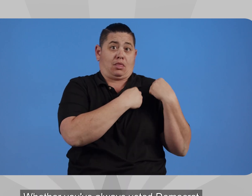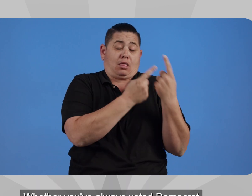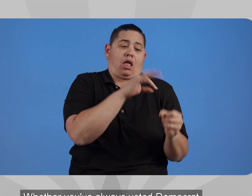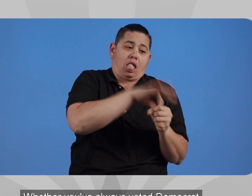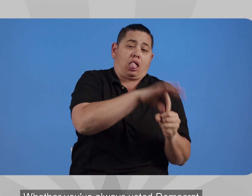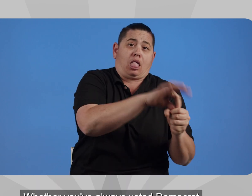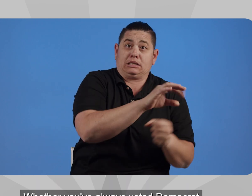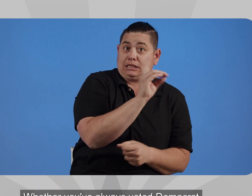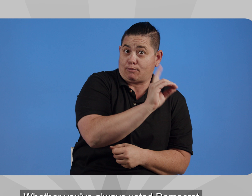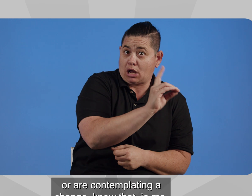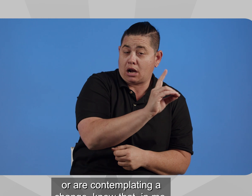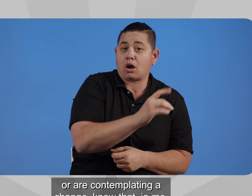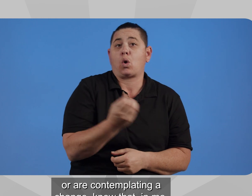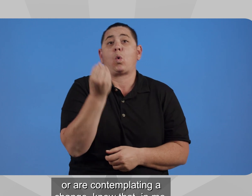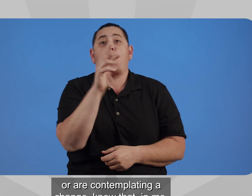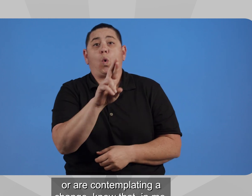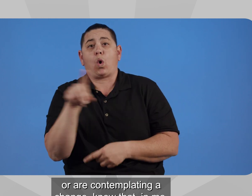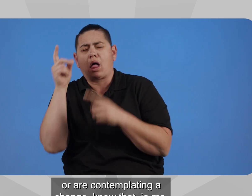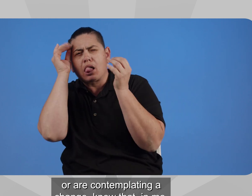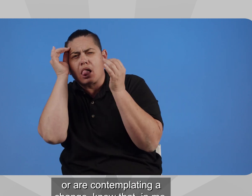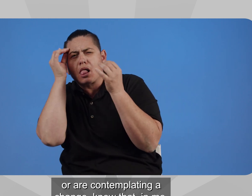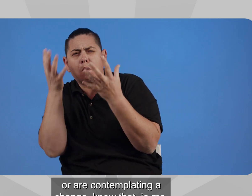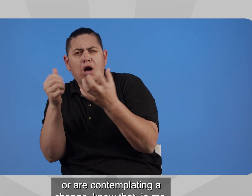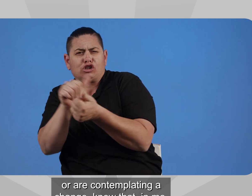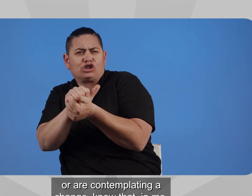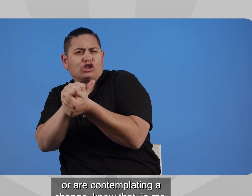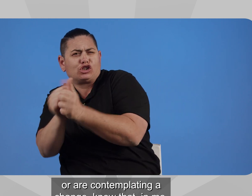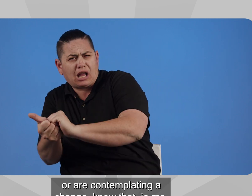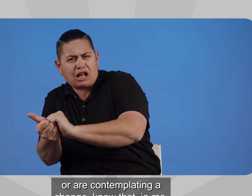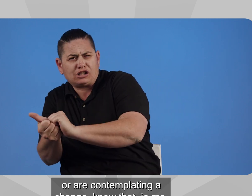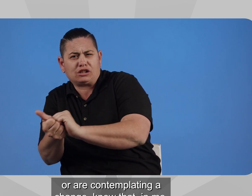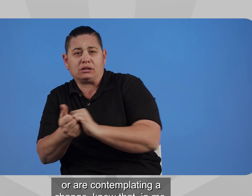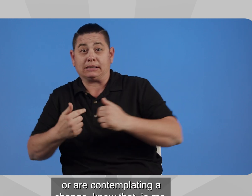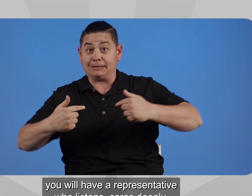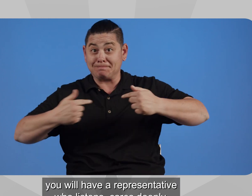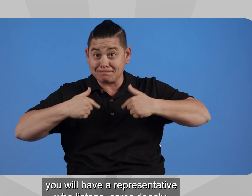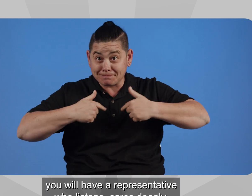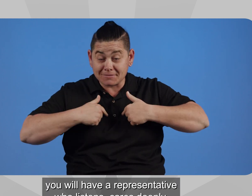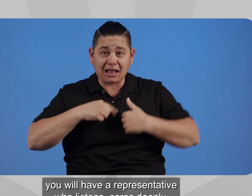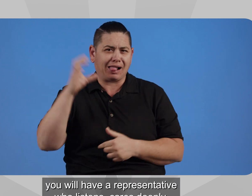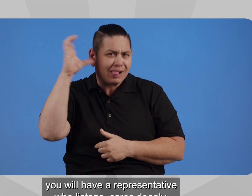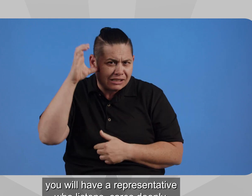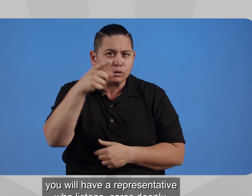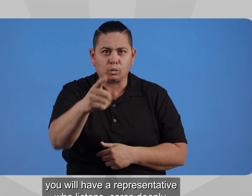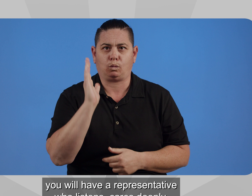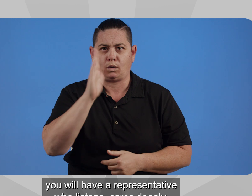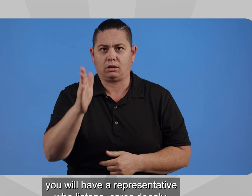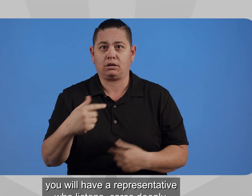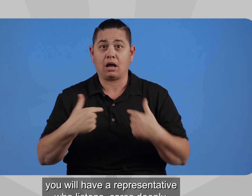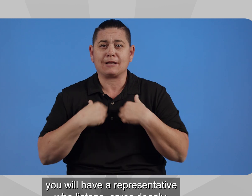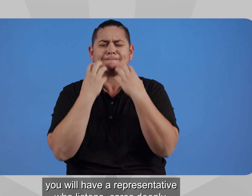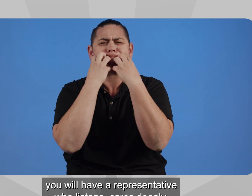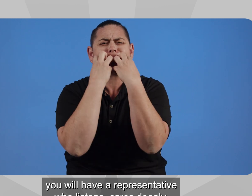you've always voted Democrat or are contemplating a change, know that in me you will have a representative who